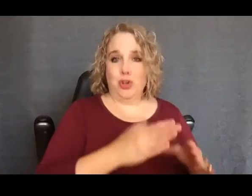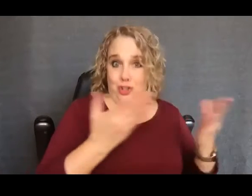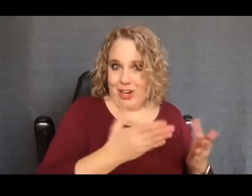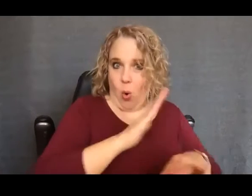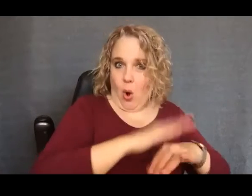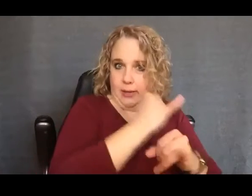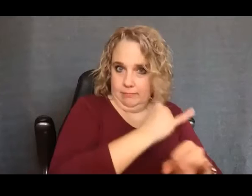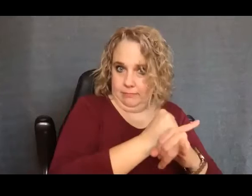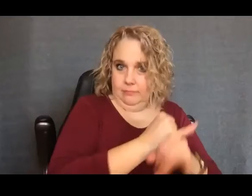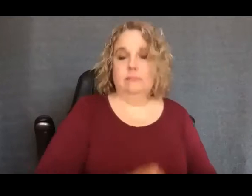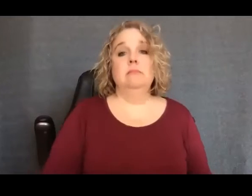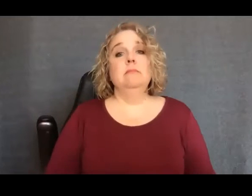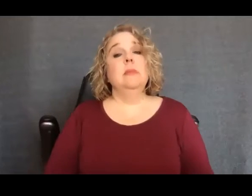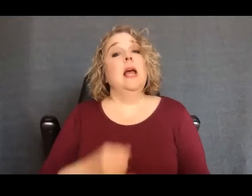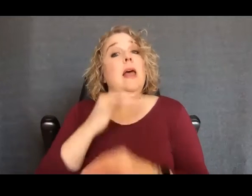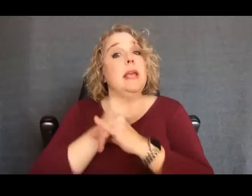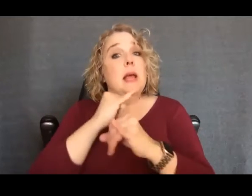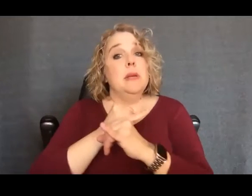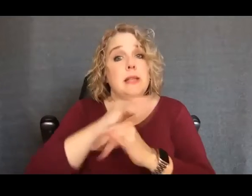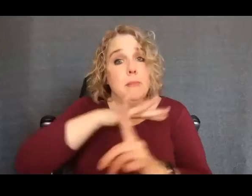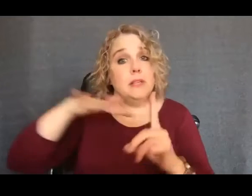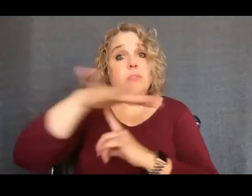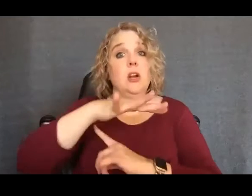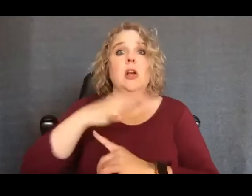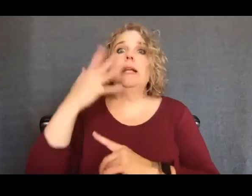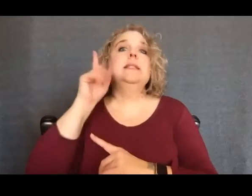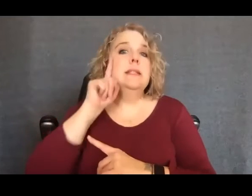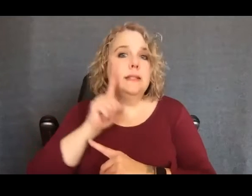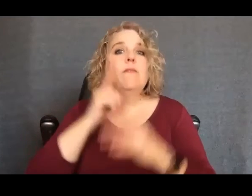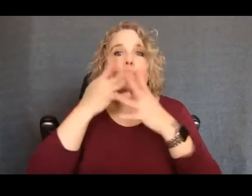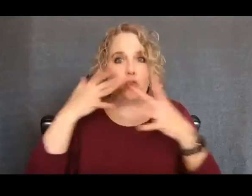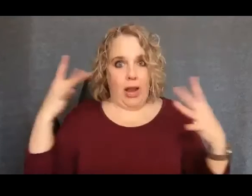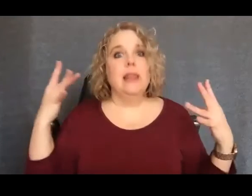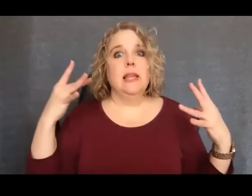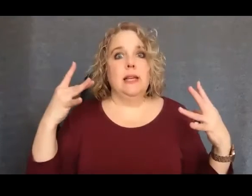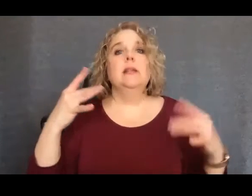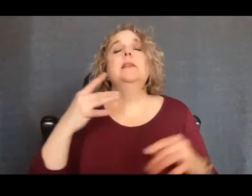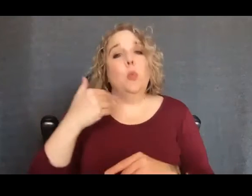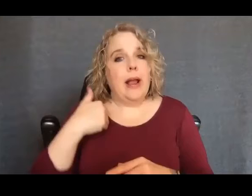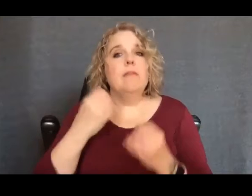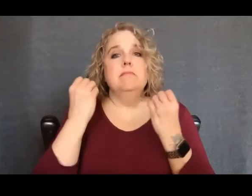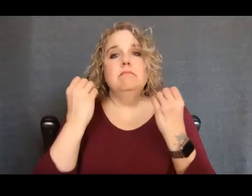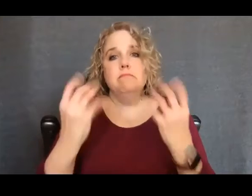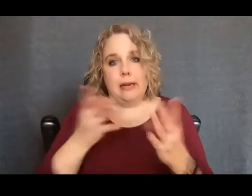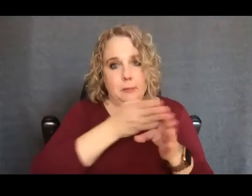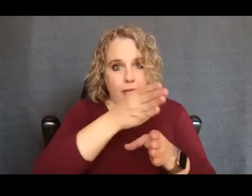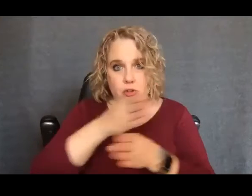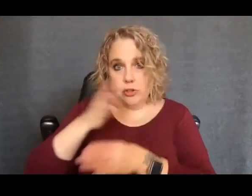Our campus atmosphere is very deaf-friendly because we have a number of majors including ASL English interpreting,